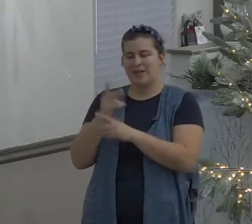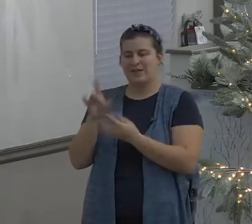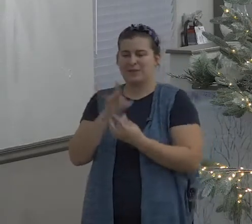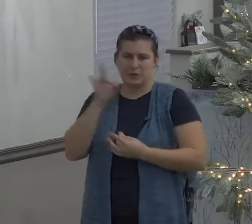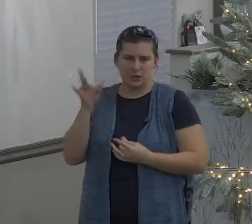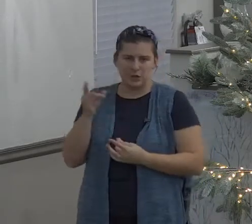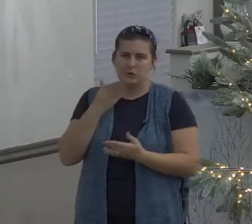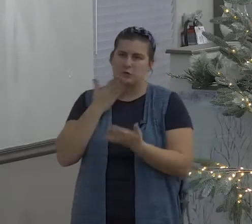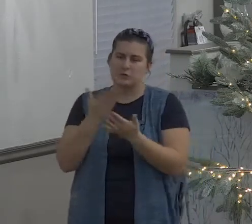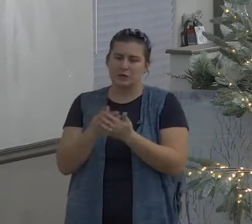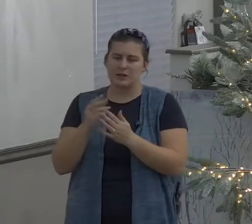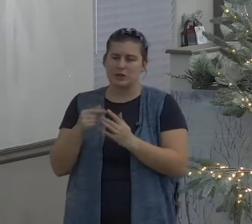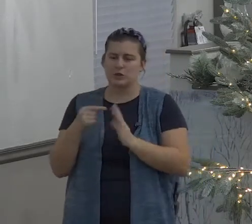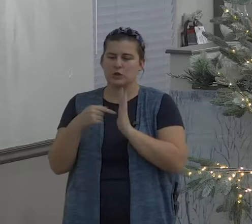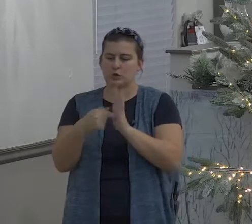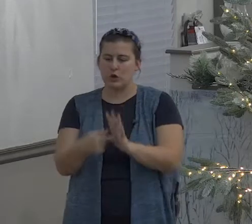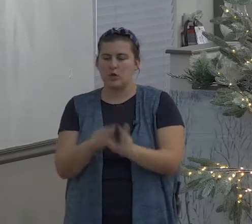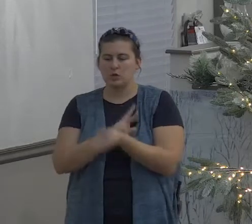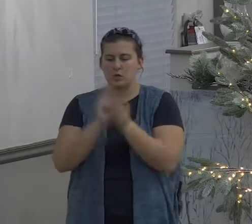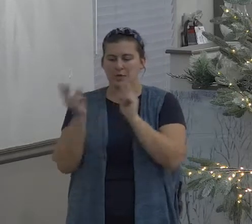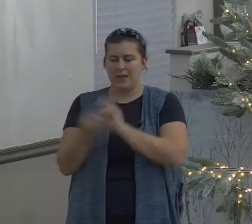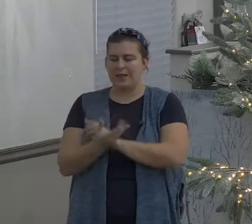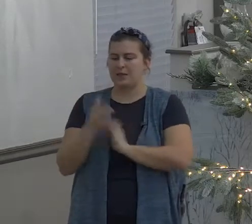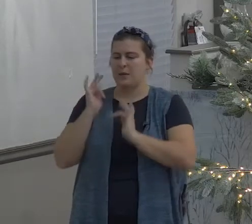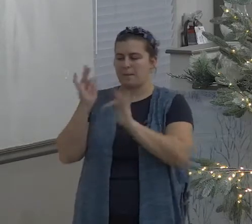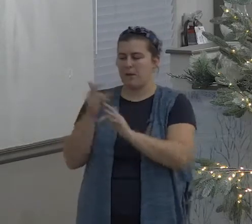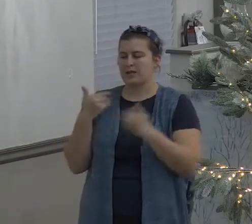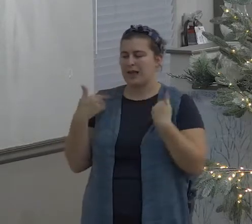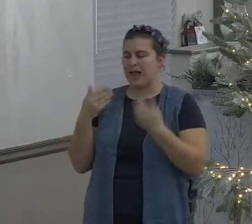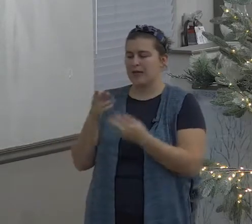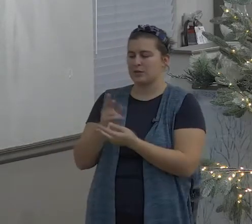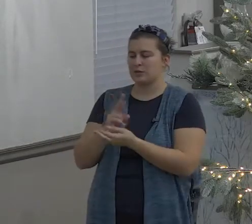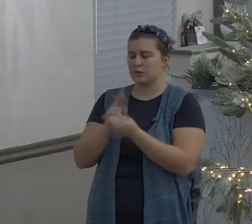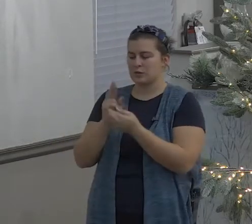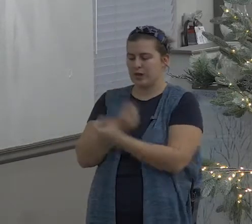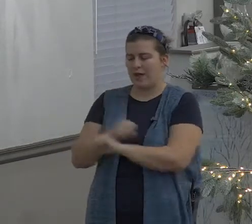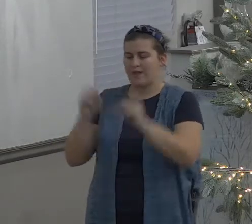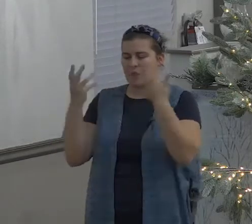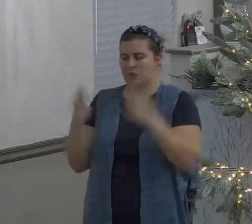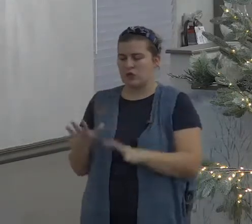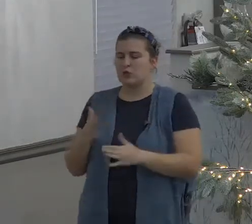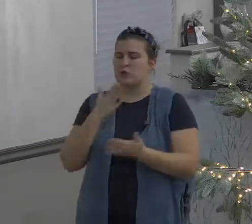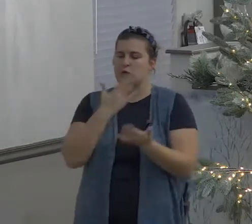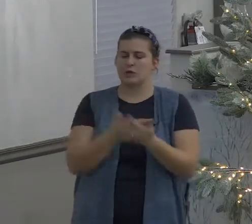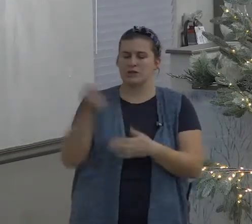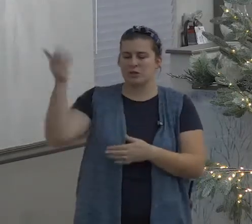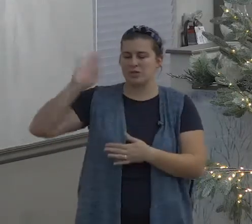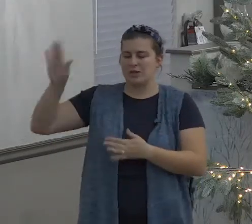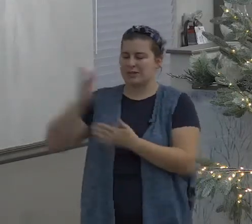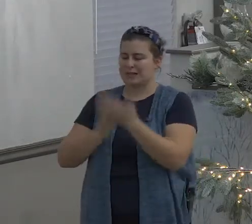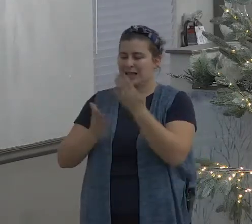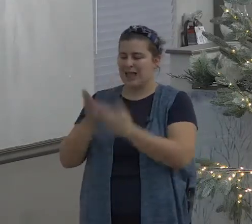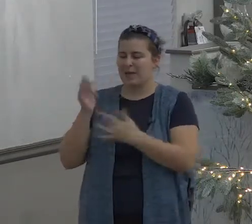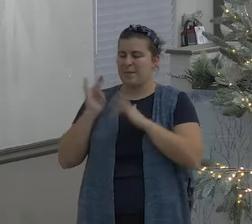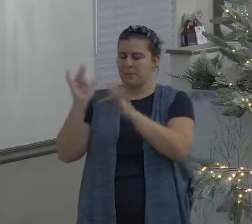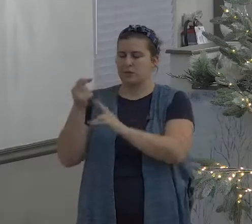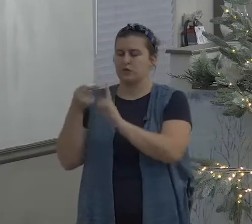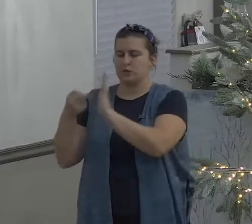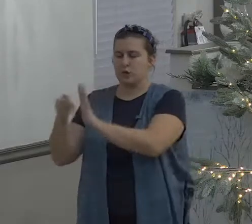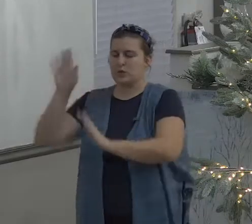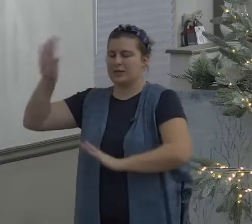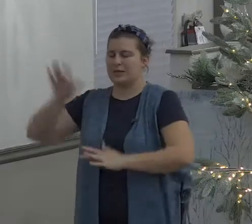goodness meets our needs mercy forgives our faults goodness cares for the temporary and mercy cares for the spiritual